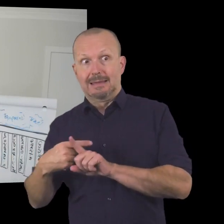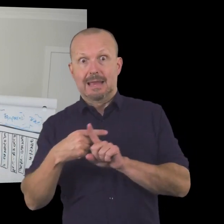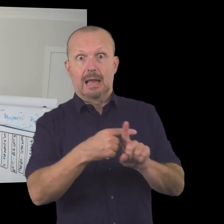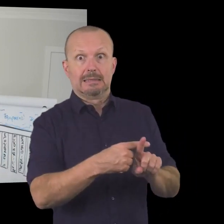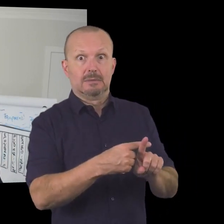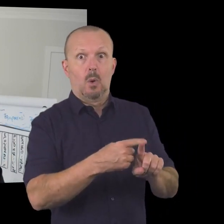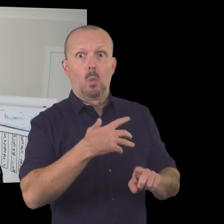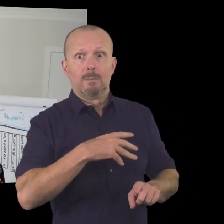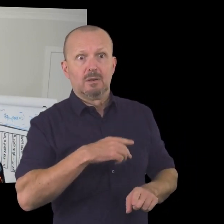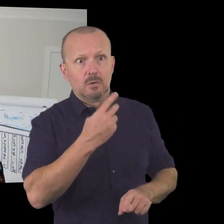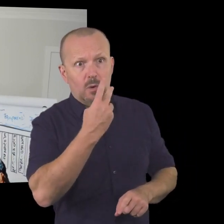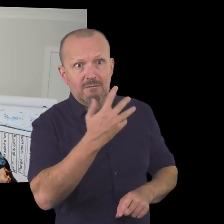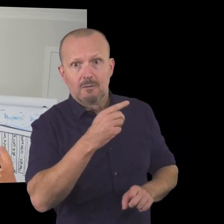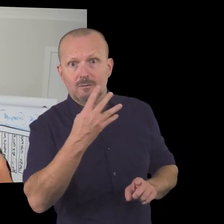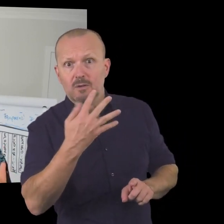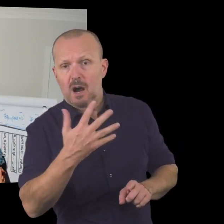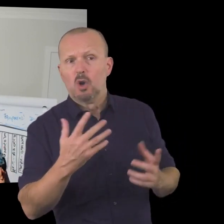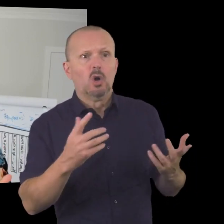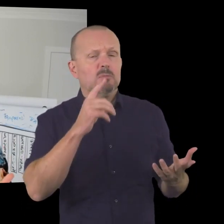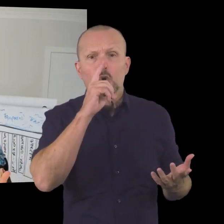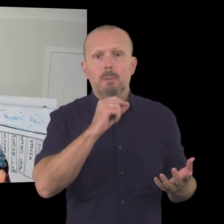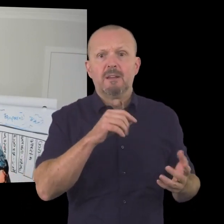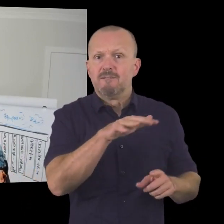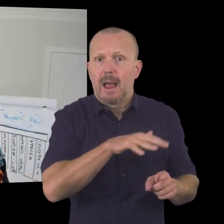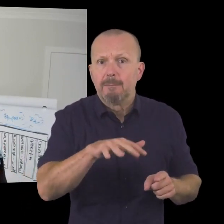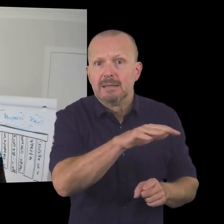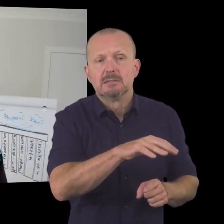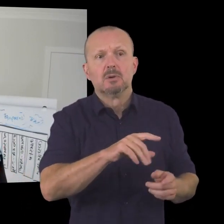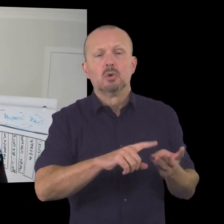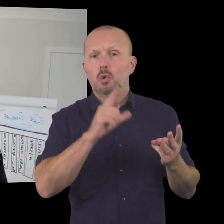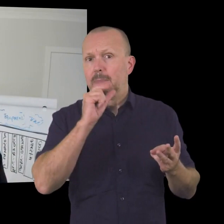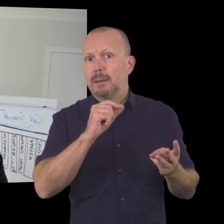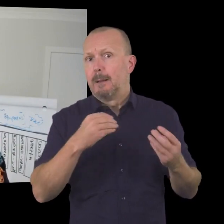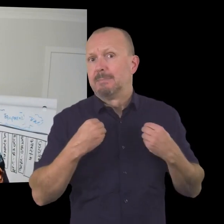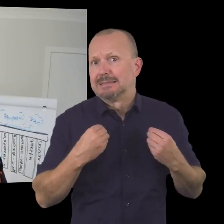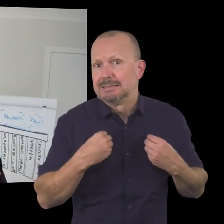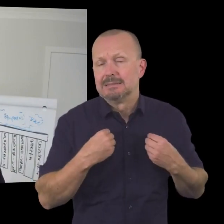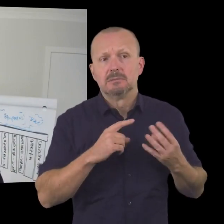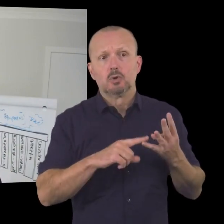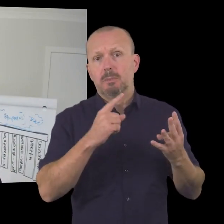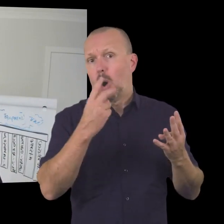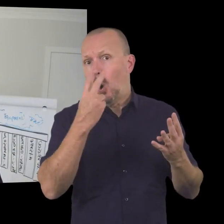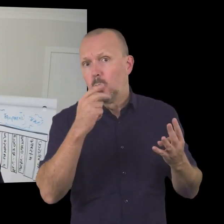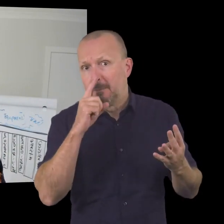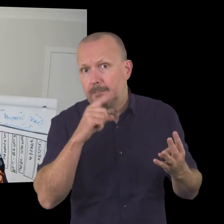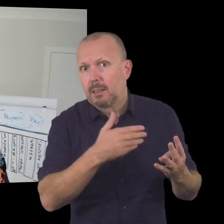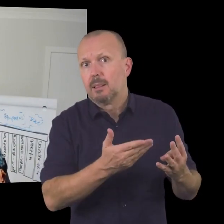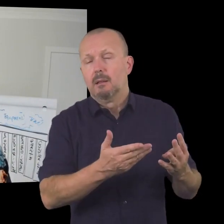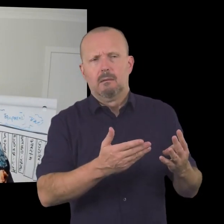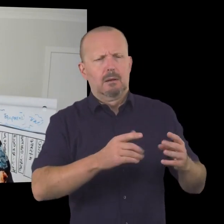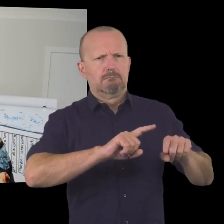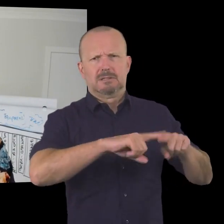example is woman age 25 to 45 it could be families in your community it could be businesses in your community that are looking for the opportunity to connect